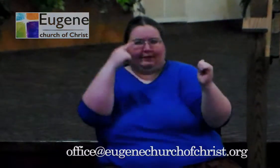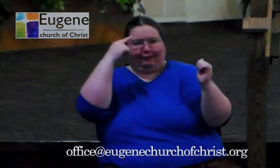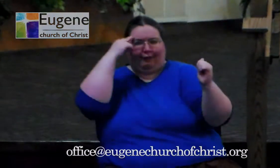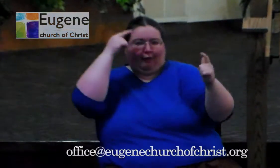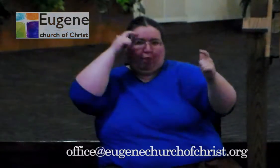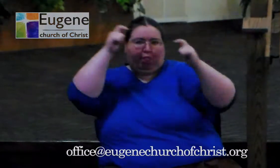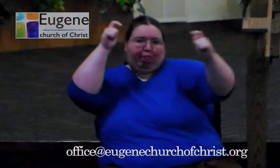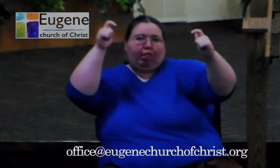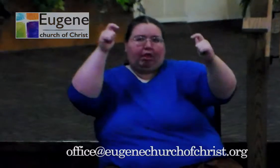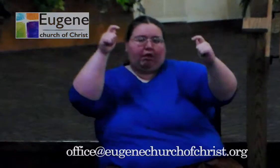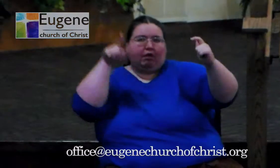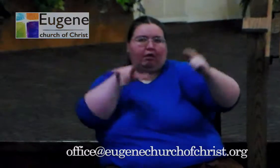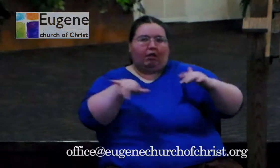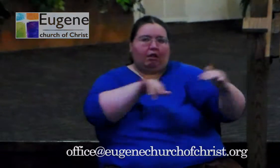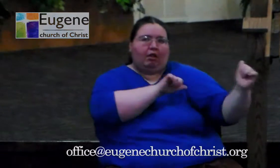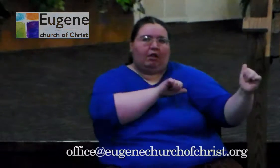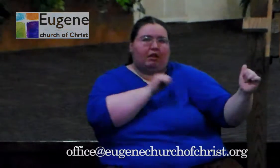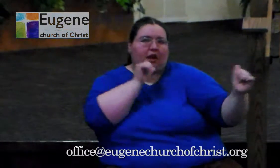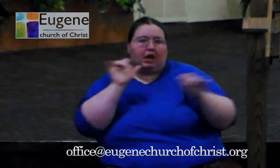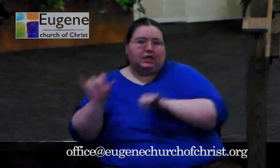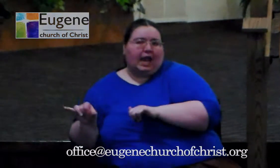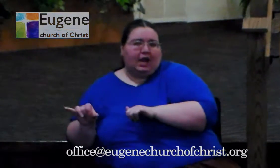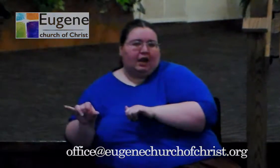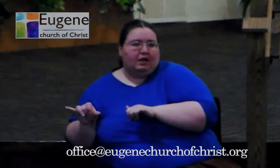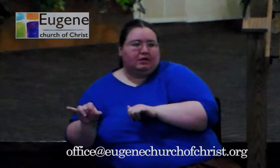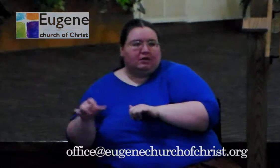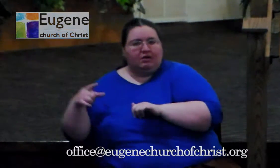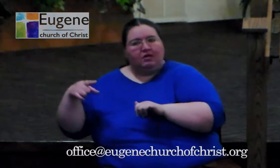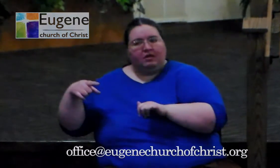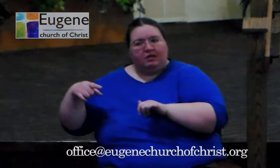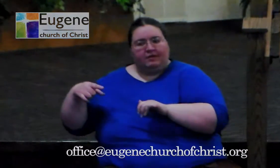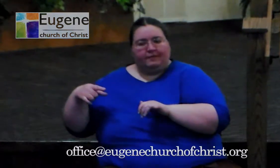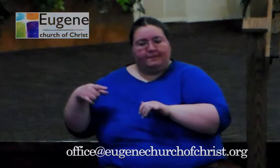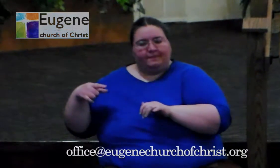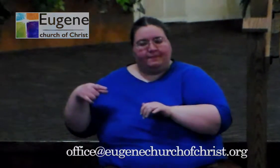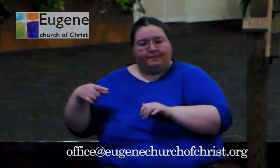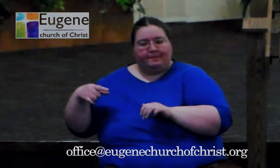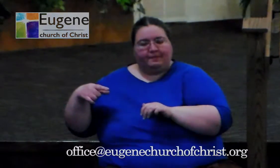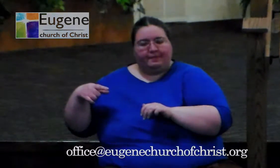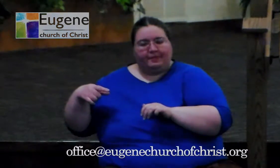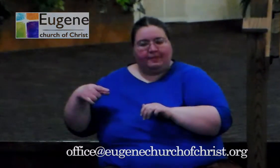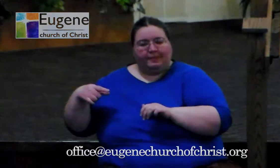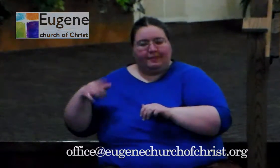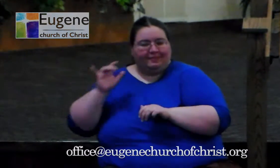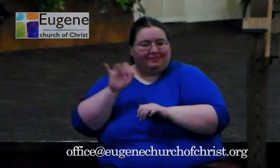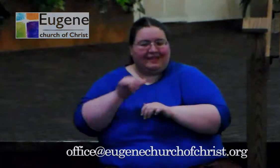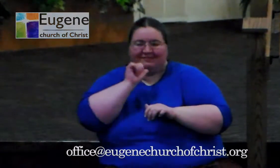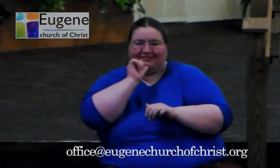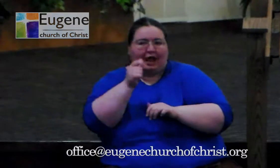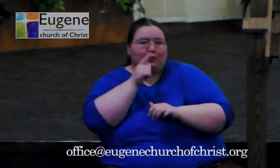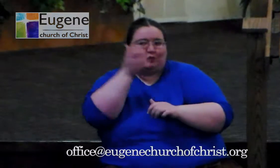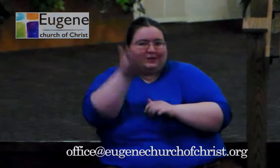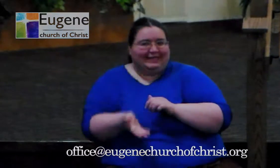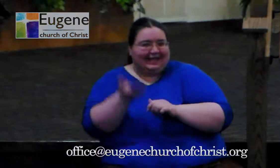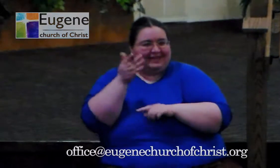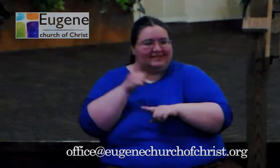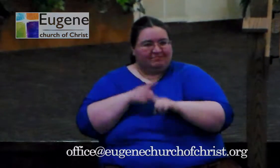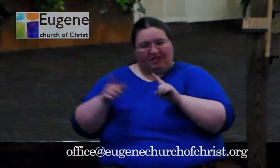us. They want him to be somebody that is not who he is. And Jesus realizes that I can